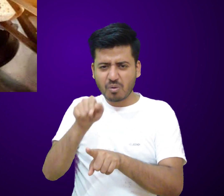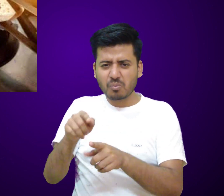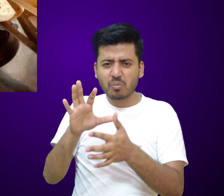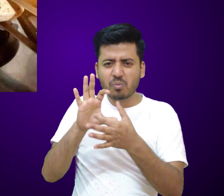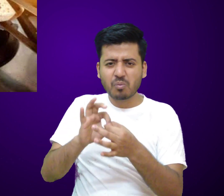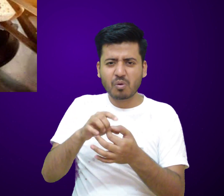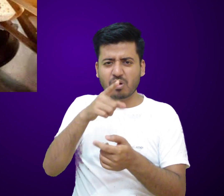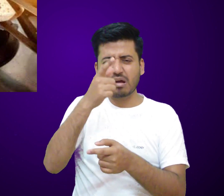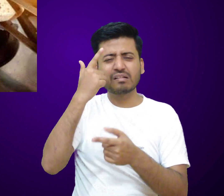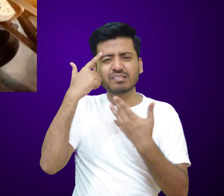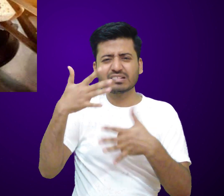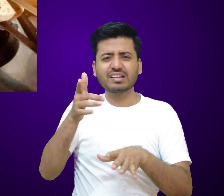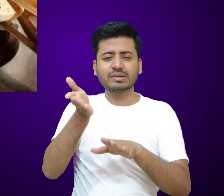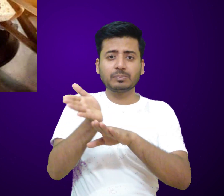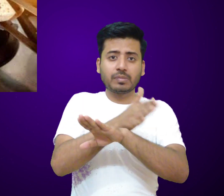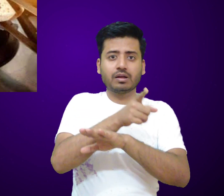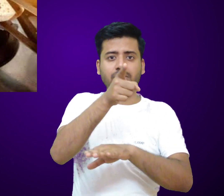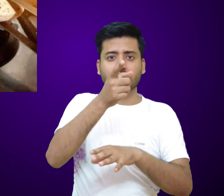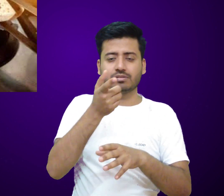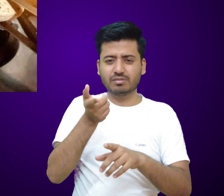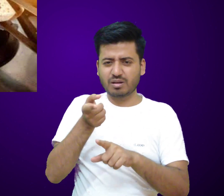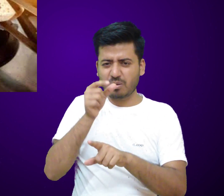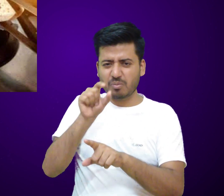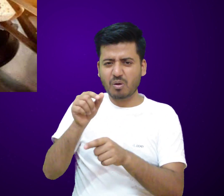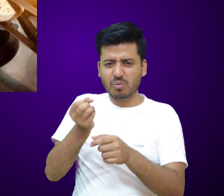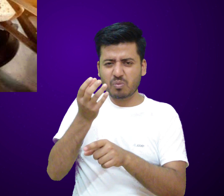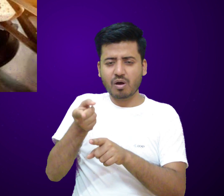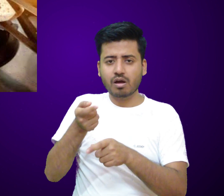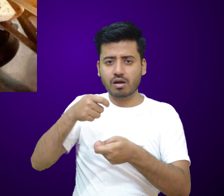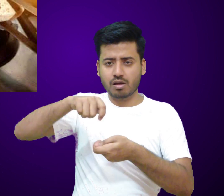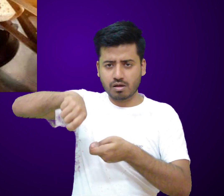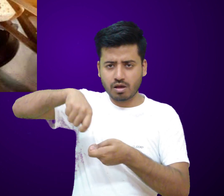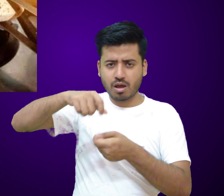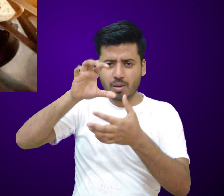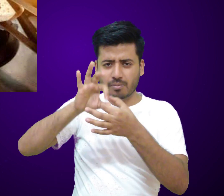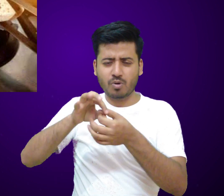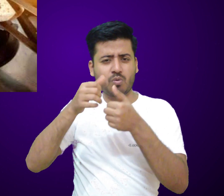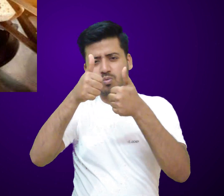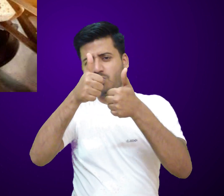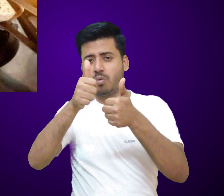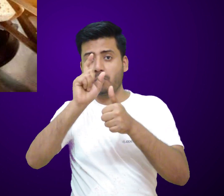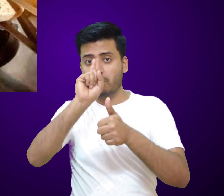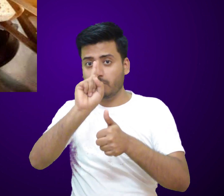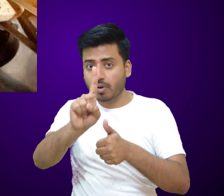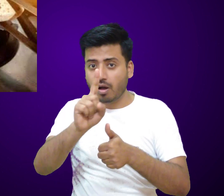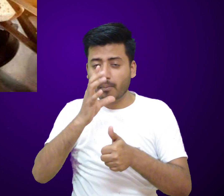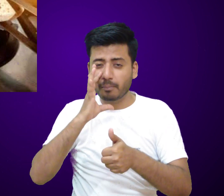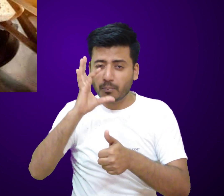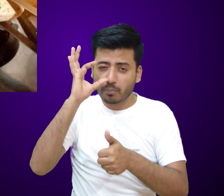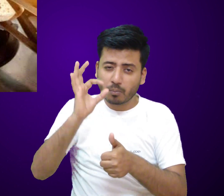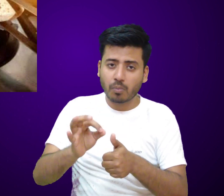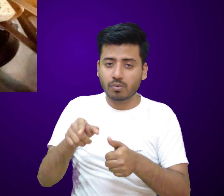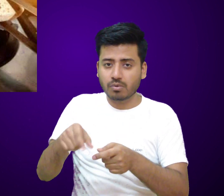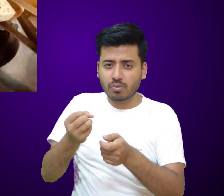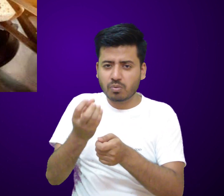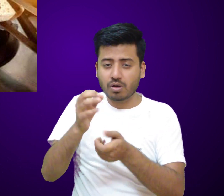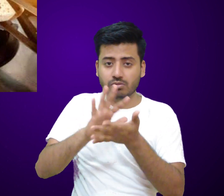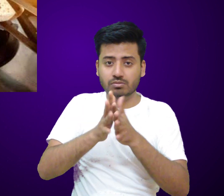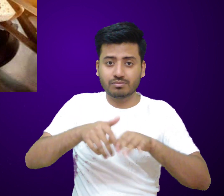brush or cloth to ensure proper gas flow. Check for a leaking gas hose. If the flame is unstable or keeps going